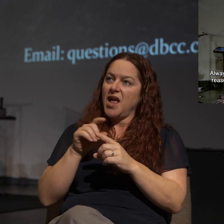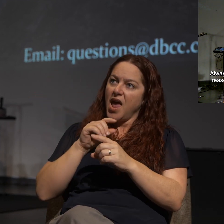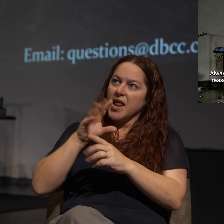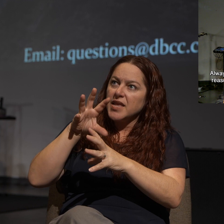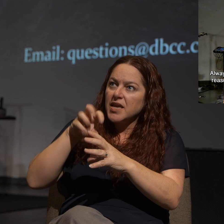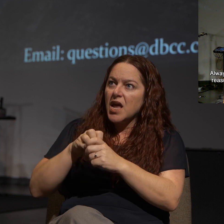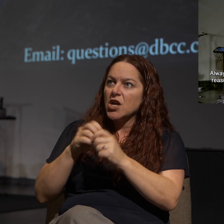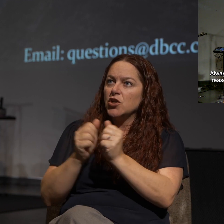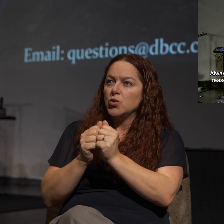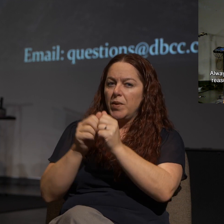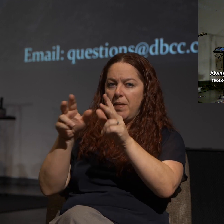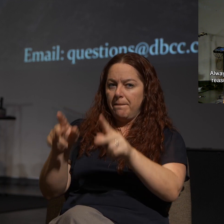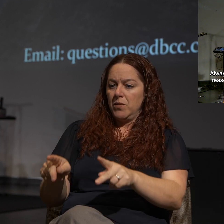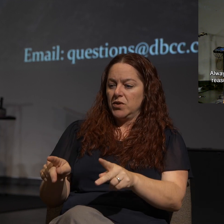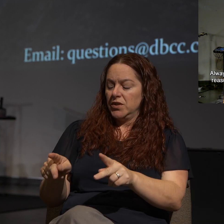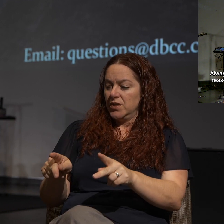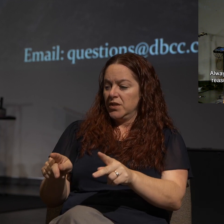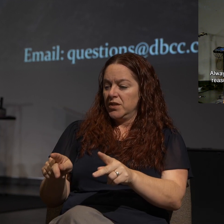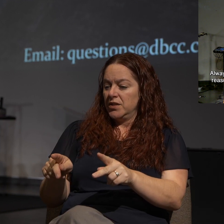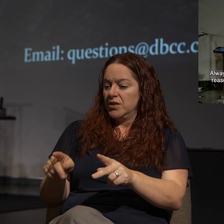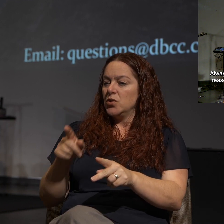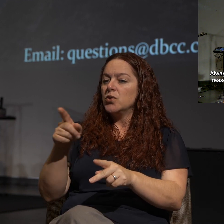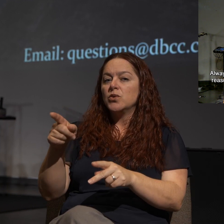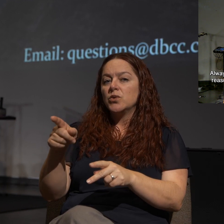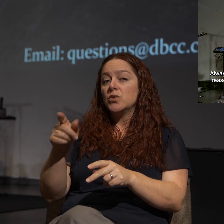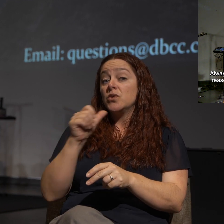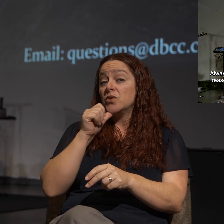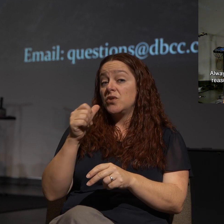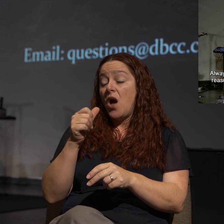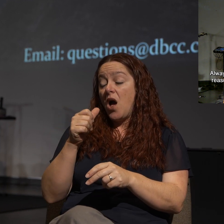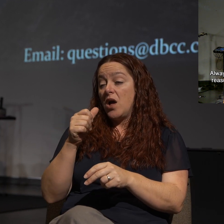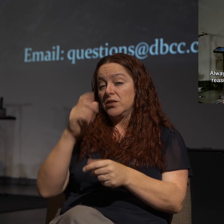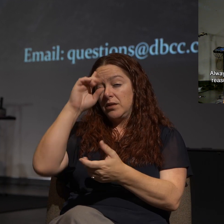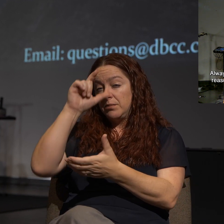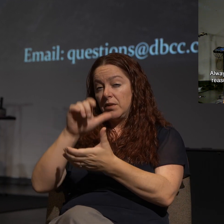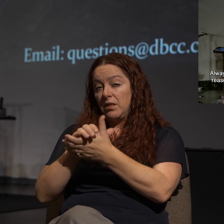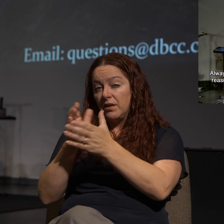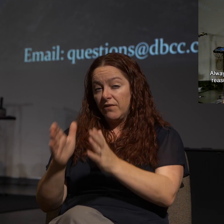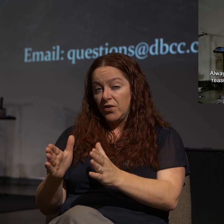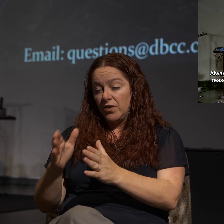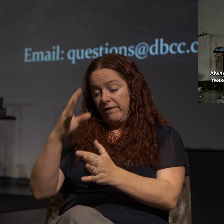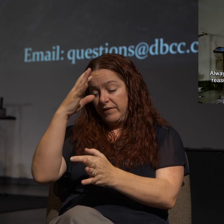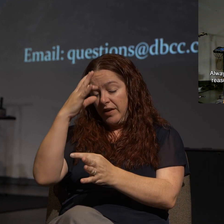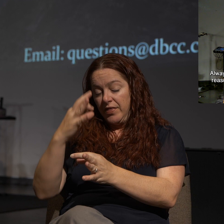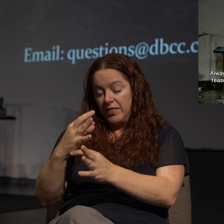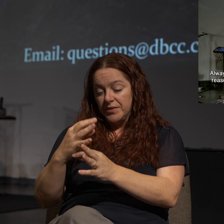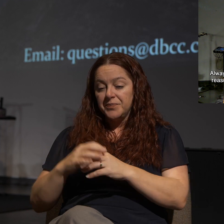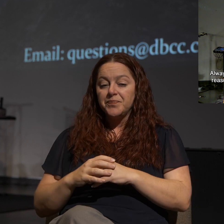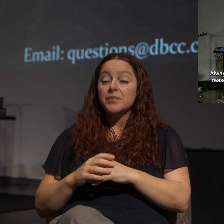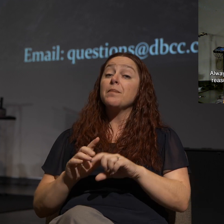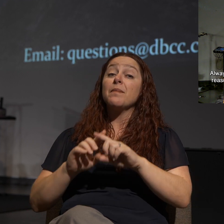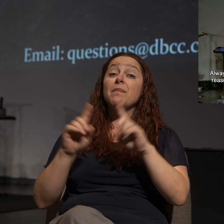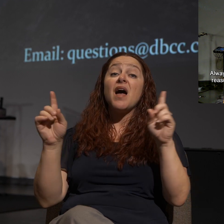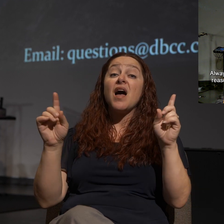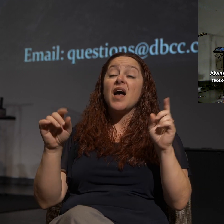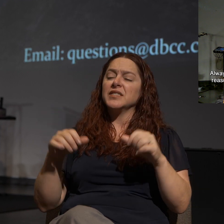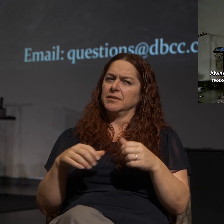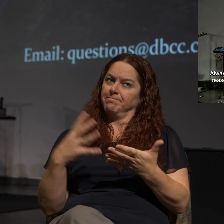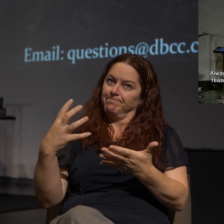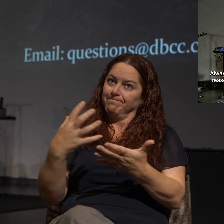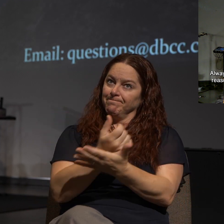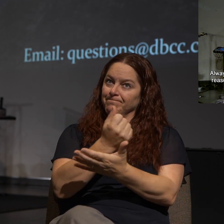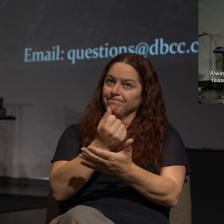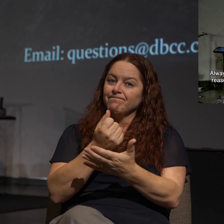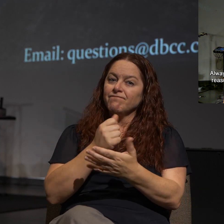someone who's not part of the faith. But instead, he says, make the most of every opportunity.